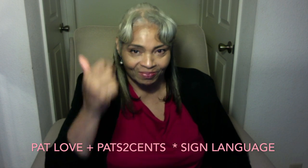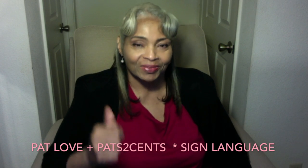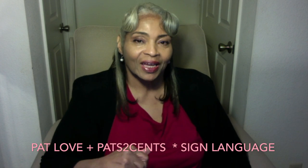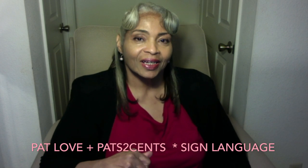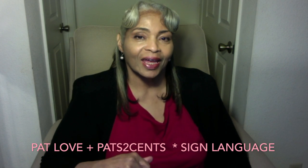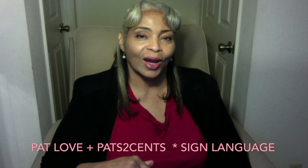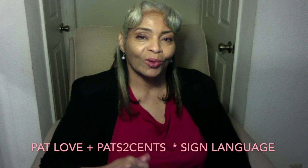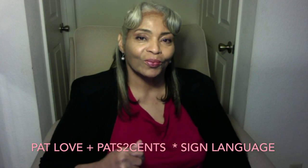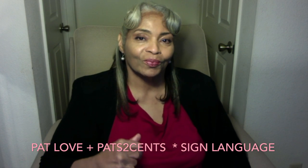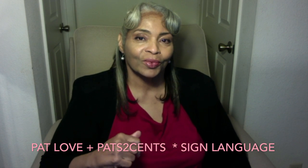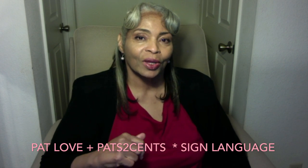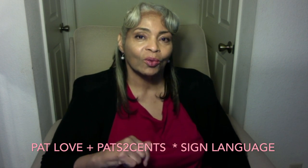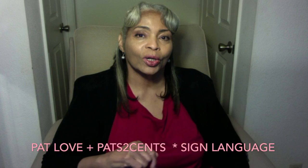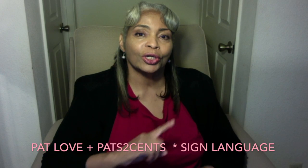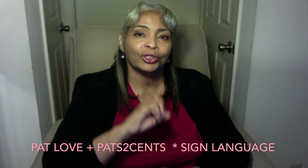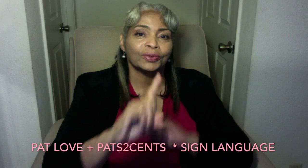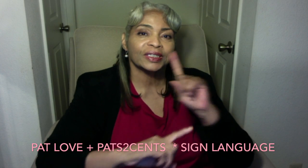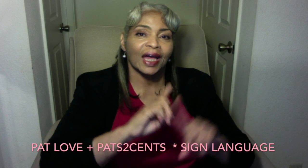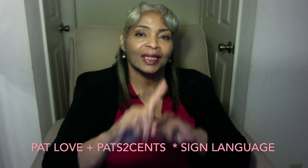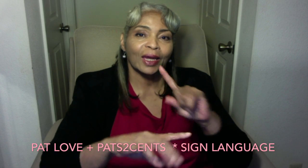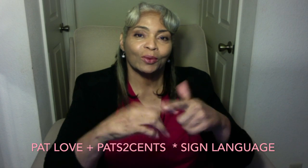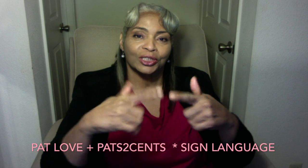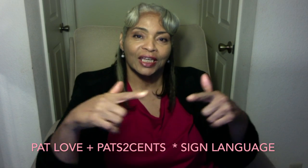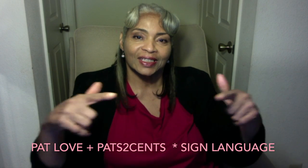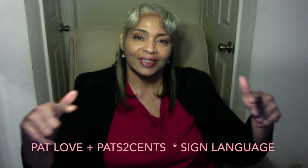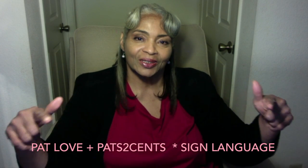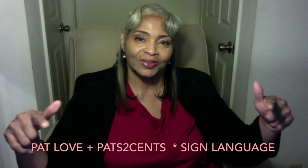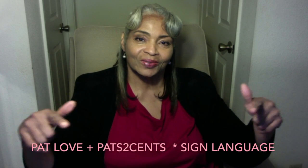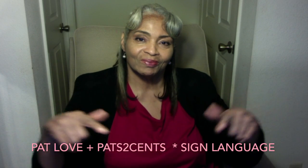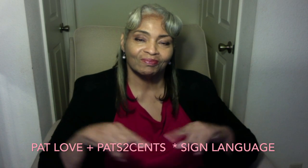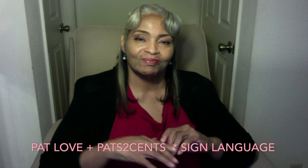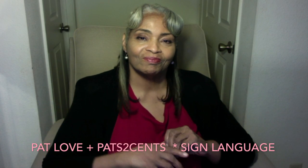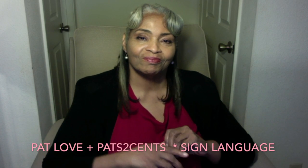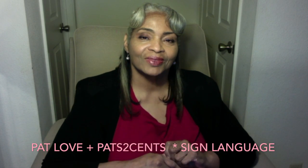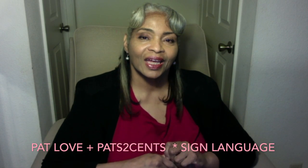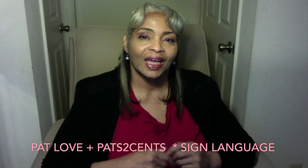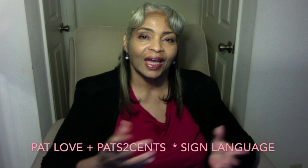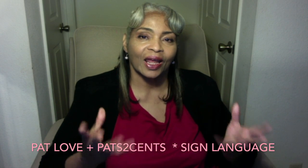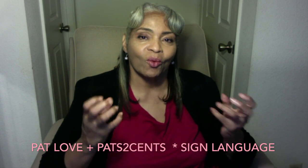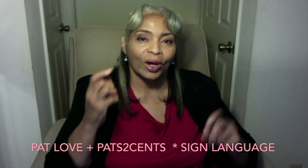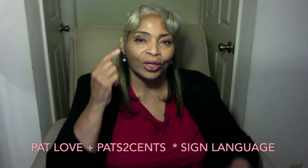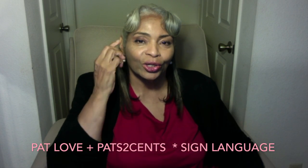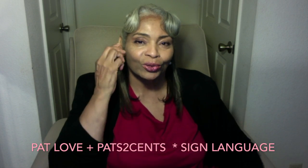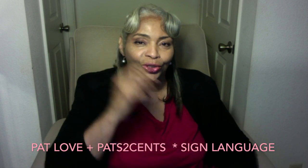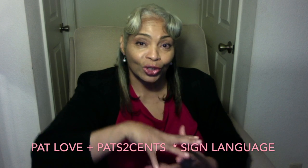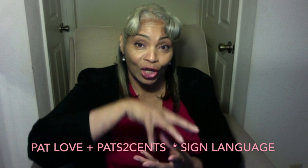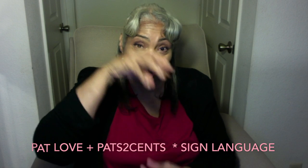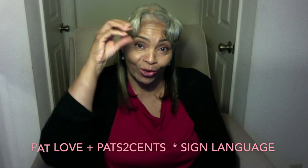Now, we're going to do a sign language lesson. And I want you to learn